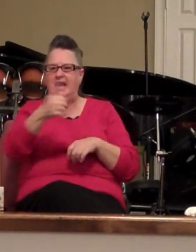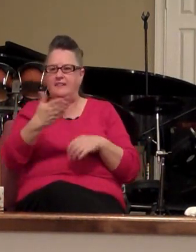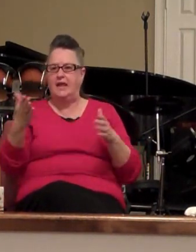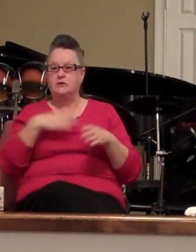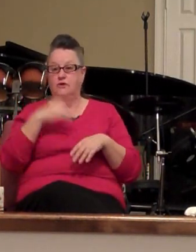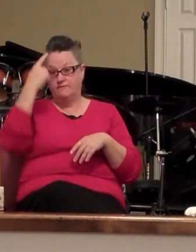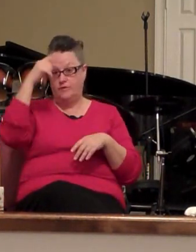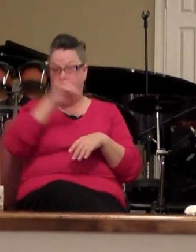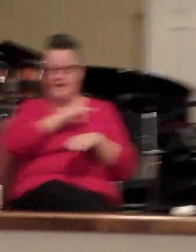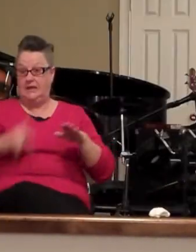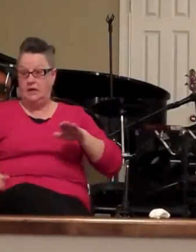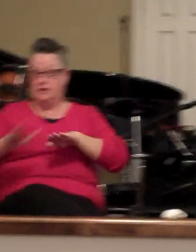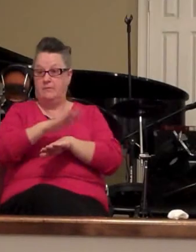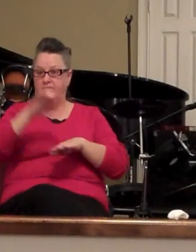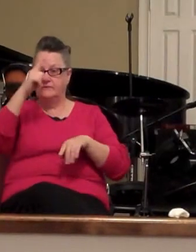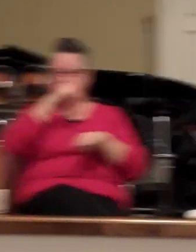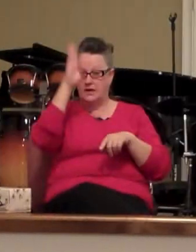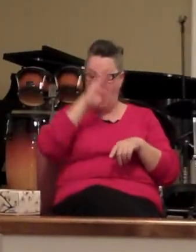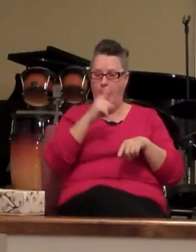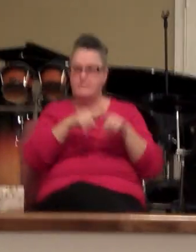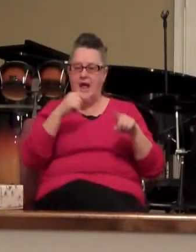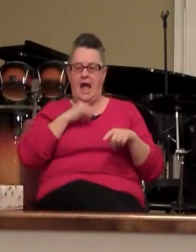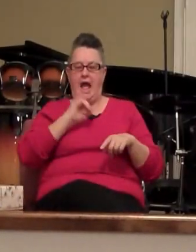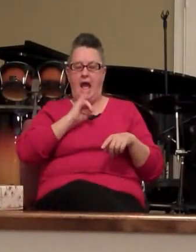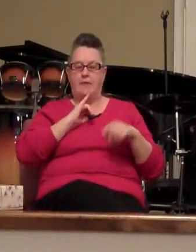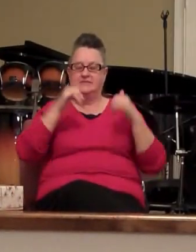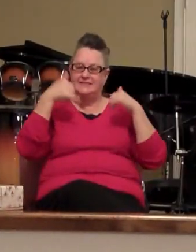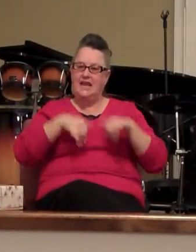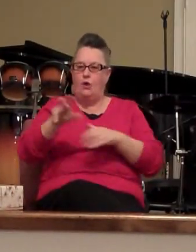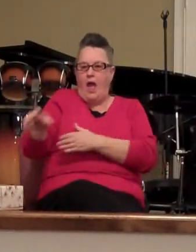kingdom of God but I am still anchored to that